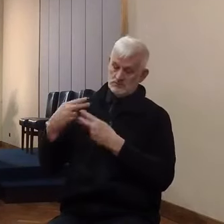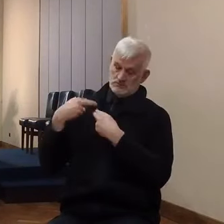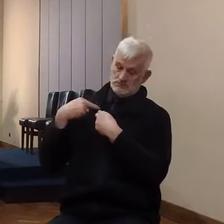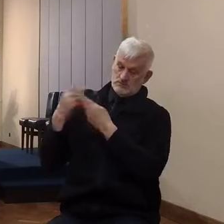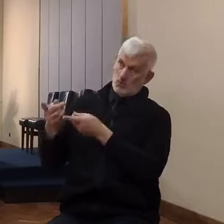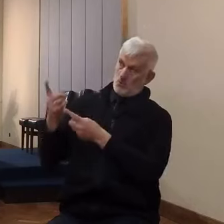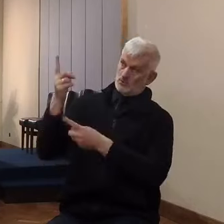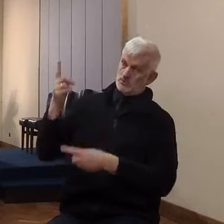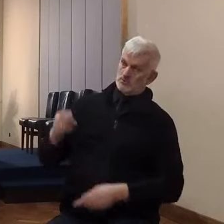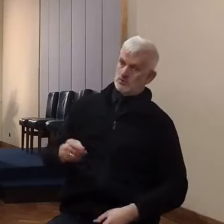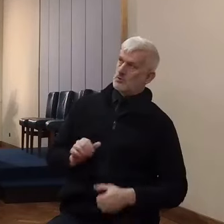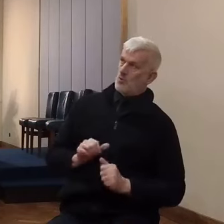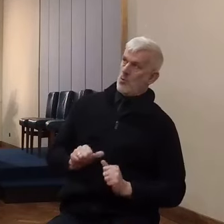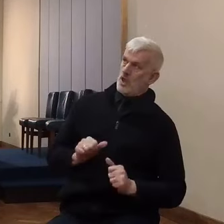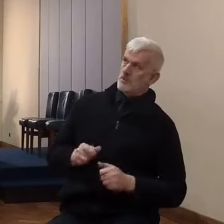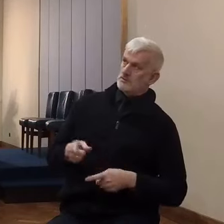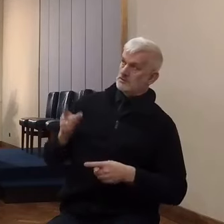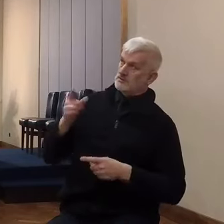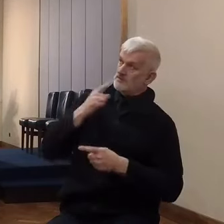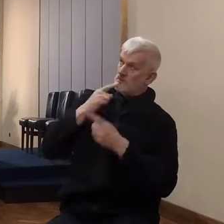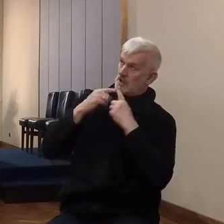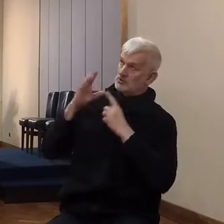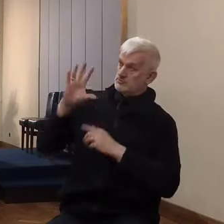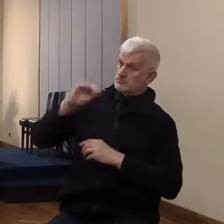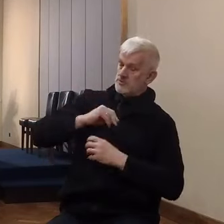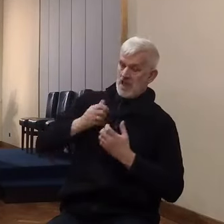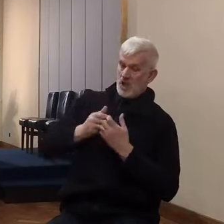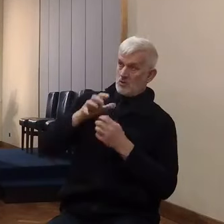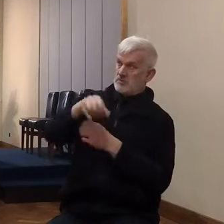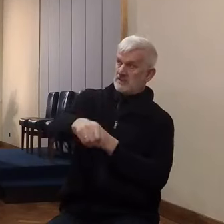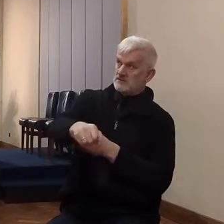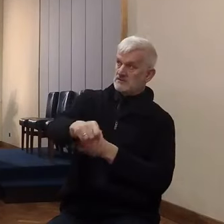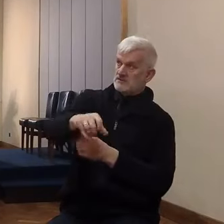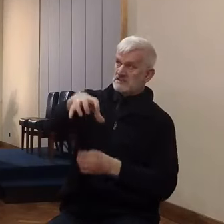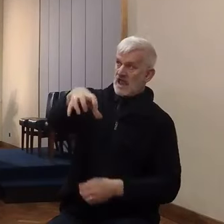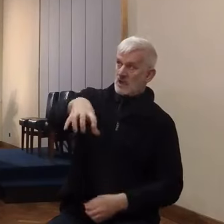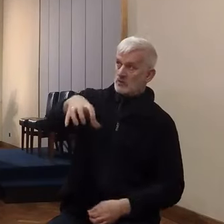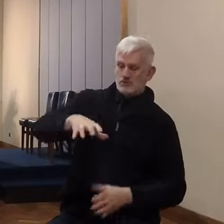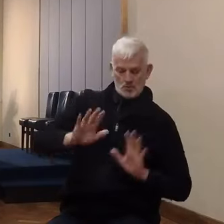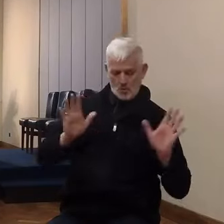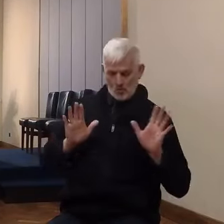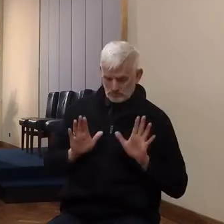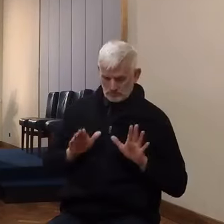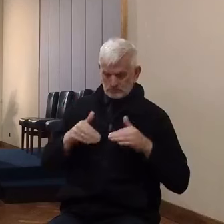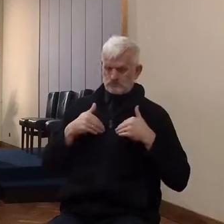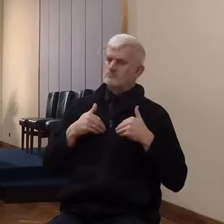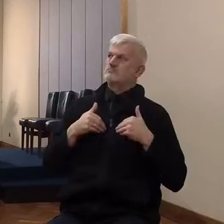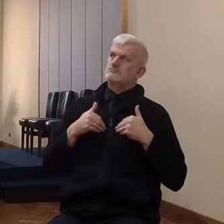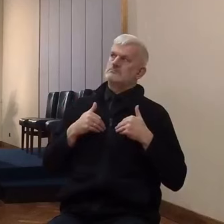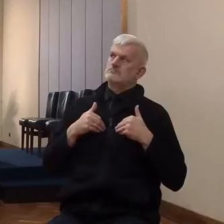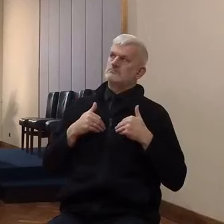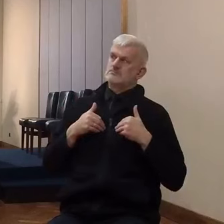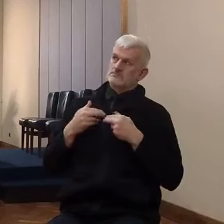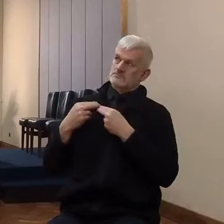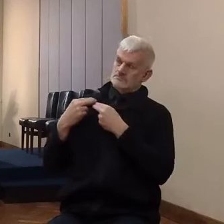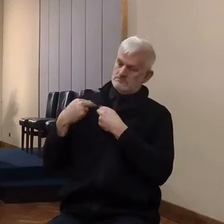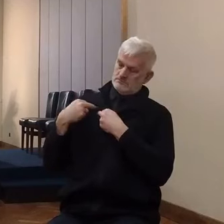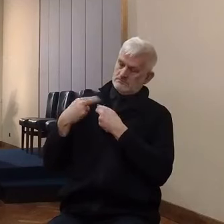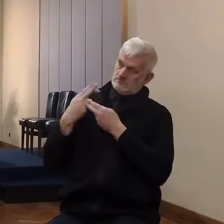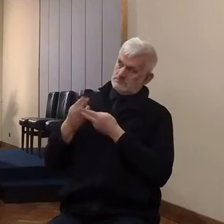about how Jericho would be taken. He's very happy to exercise his faith and to